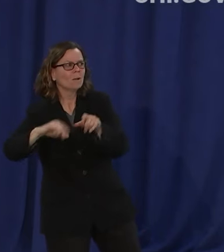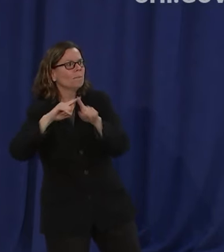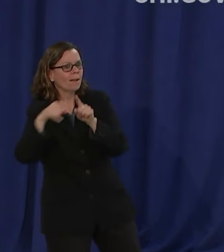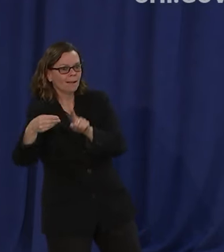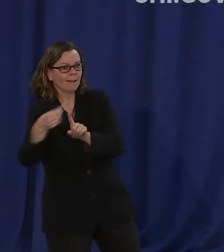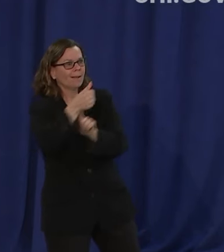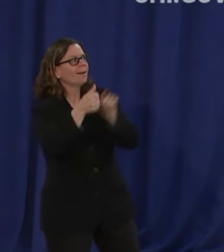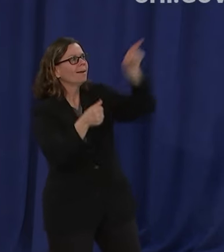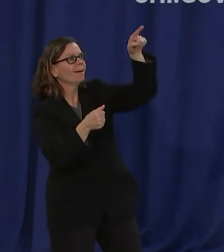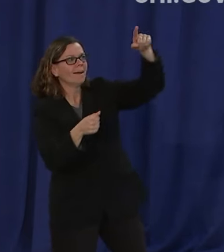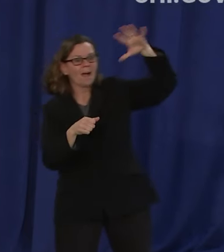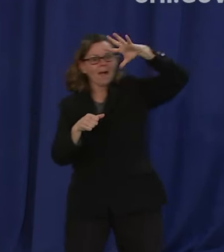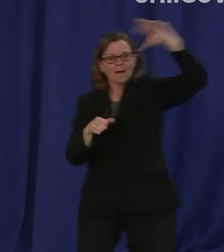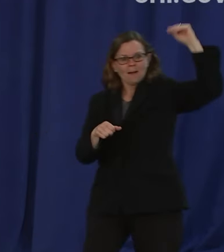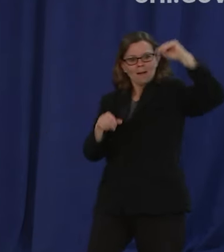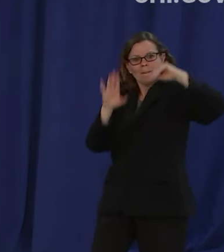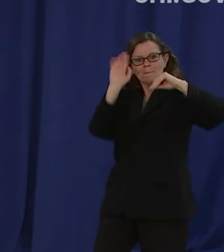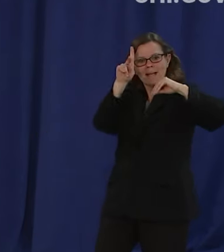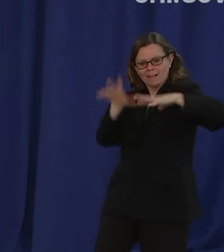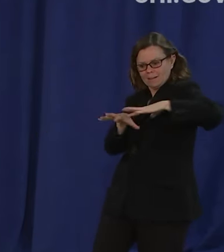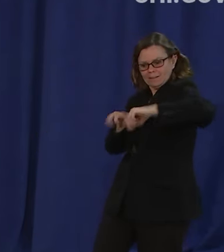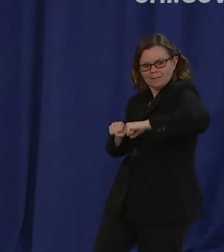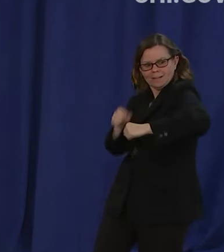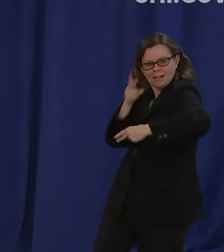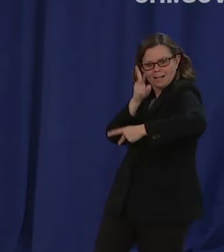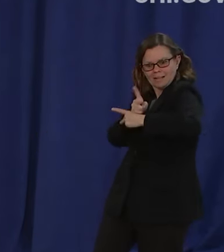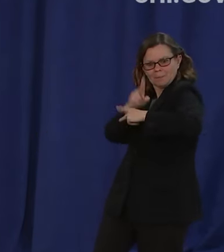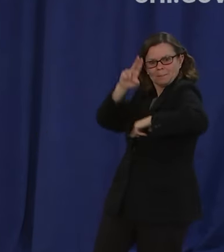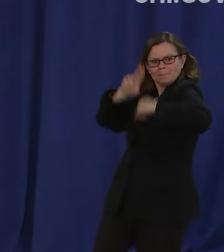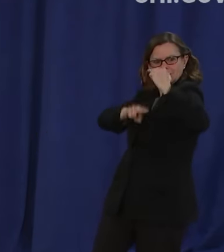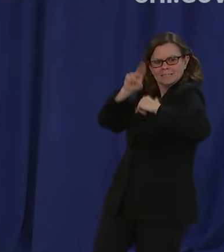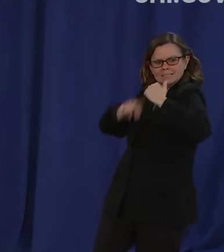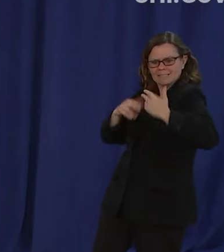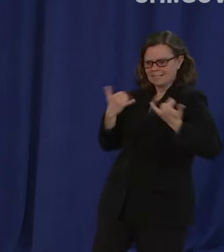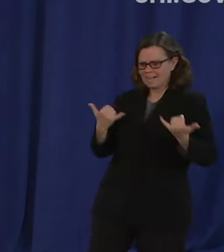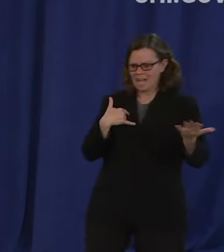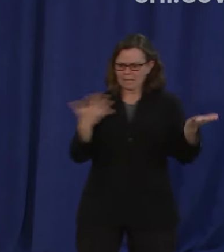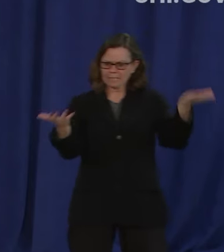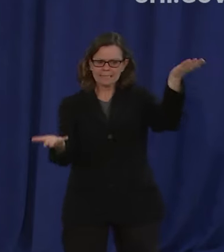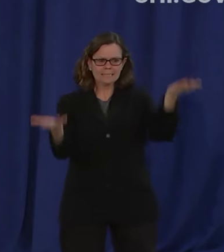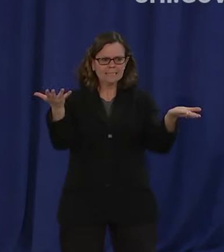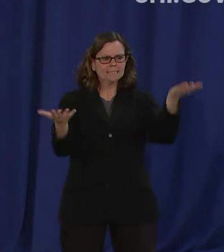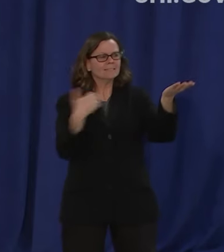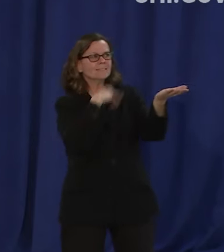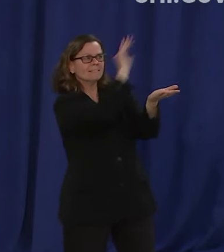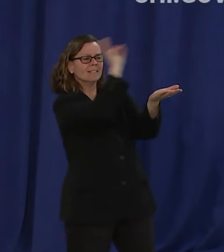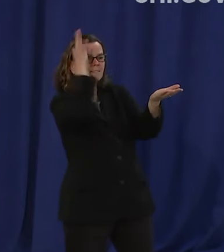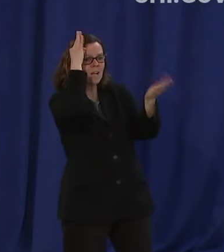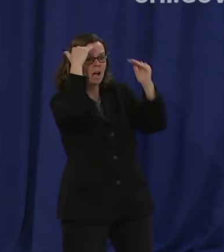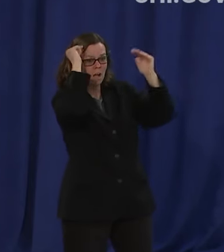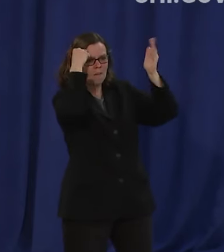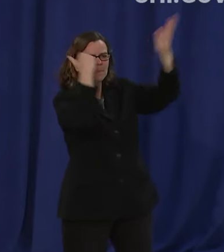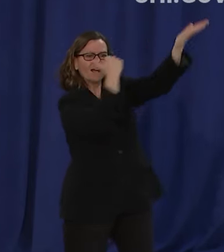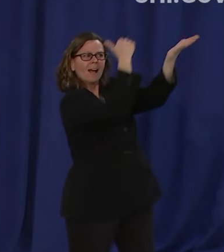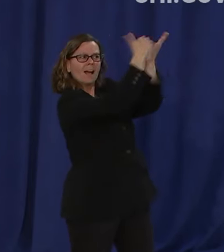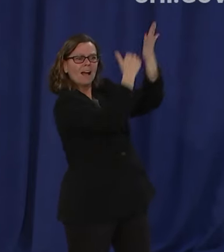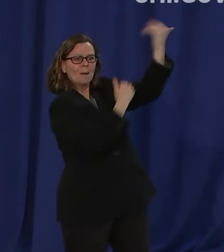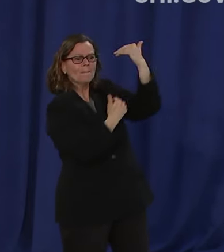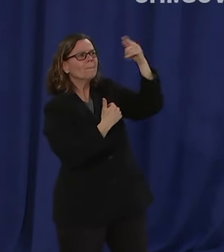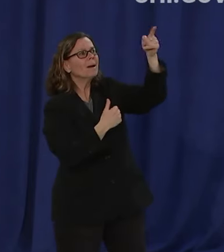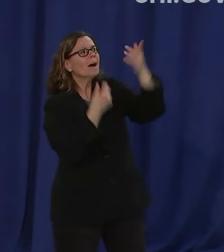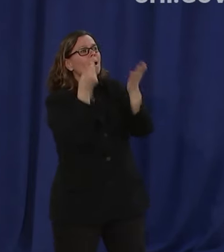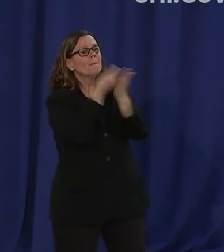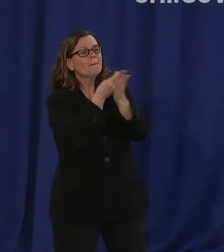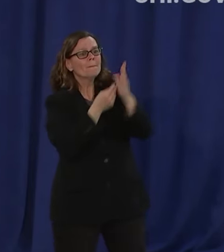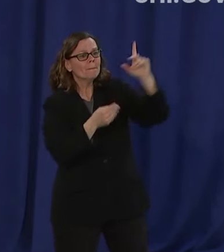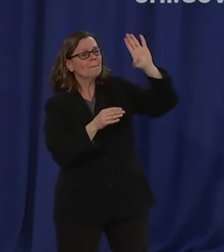the federal government to give relief and in particular to press the banks to give some relief to mortgage holders because if